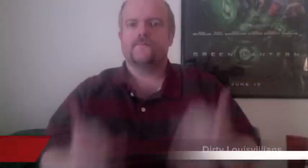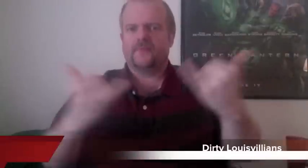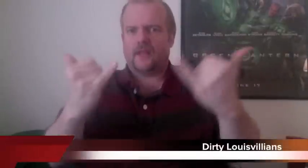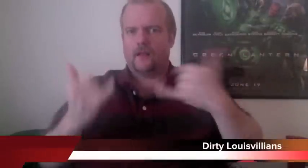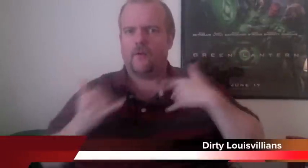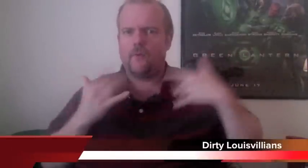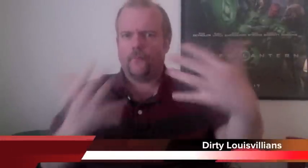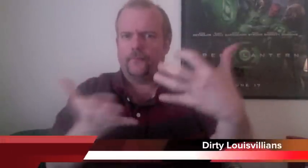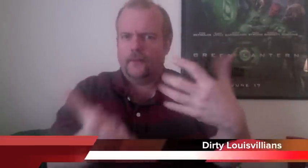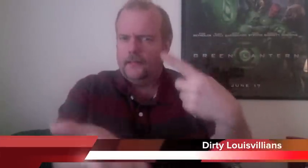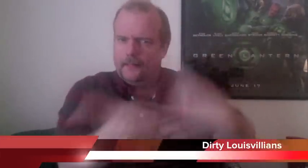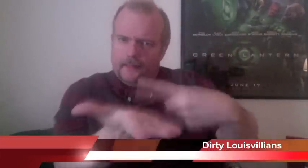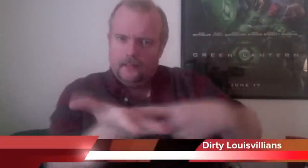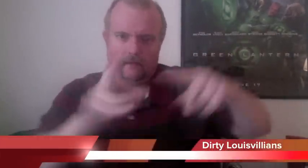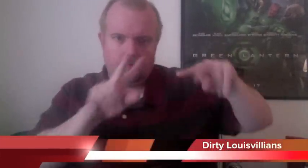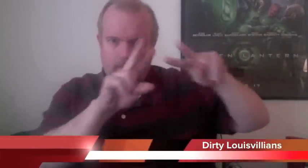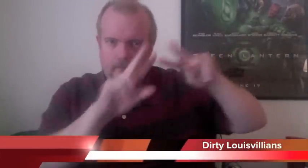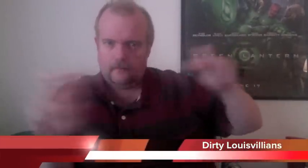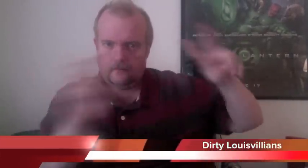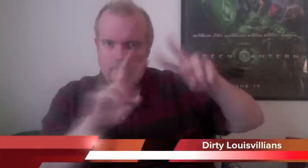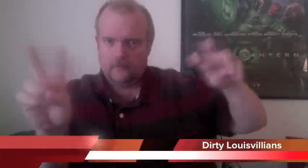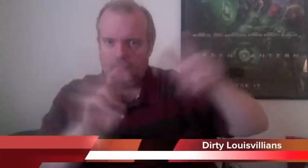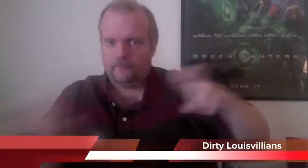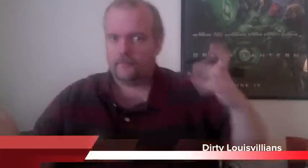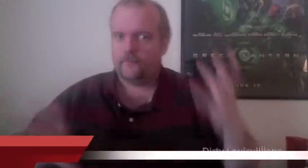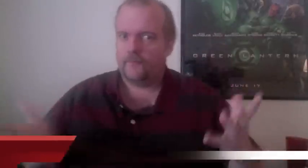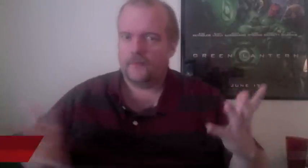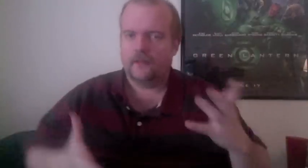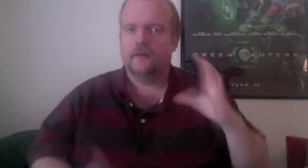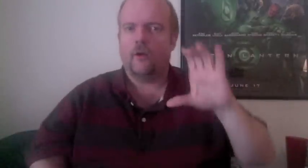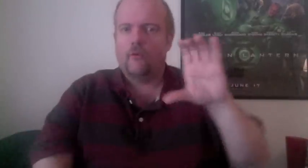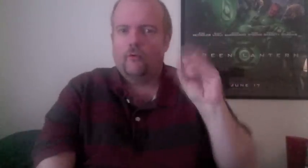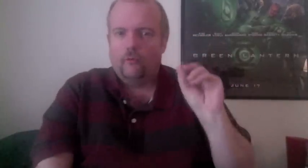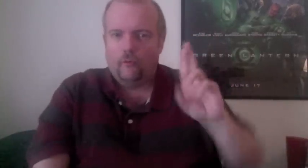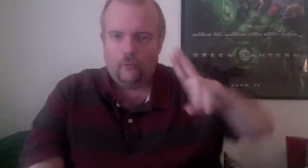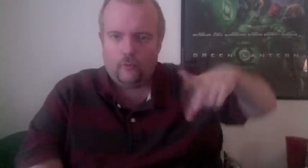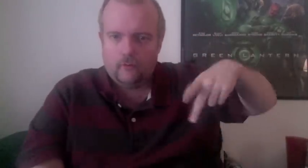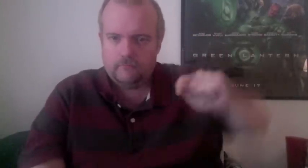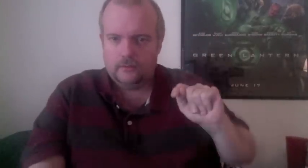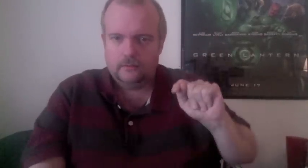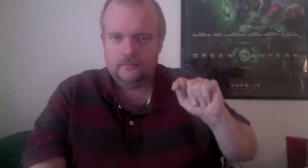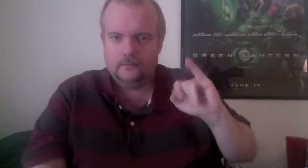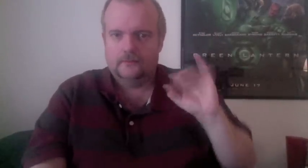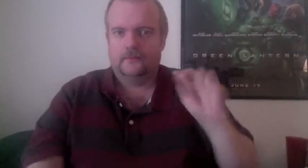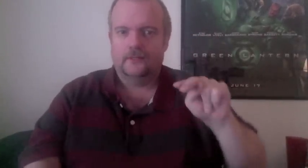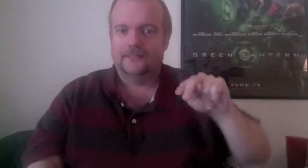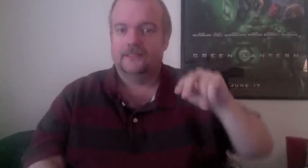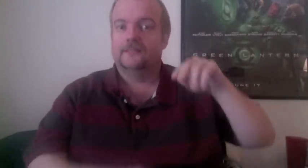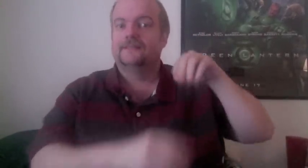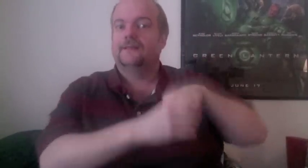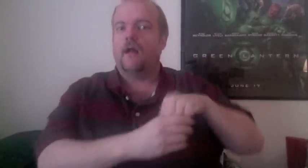She was trying to get behind the two-zone or past it, and she doesn't appear to have any legs.